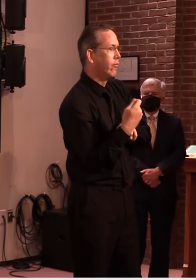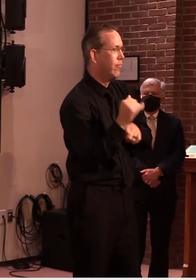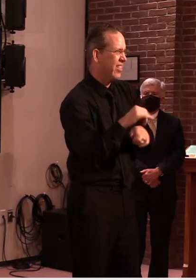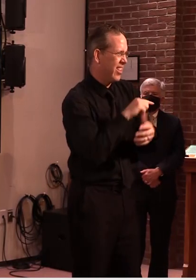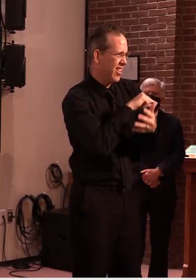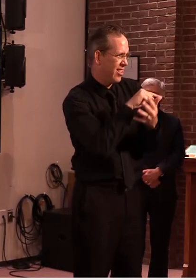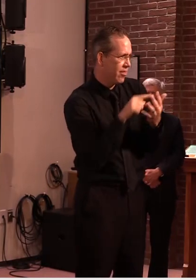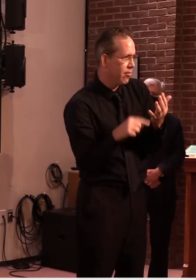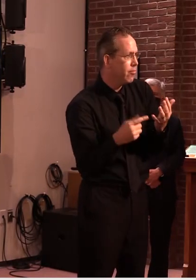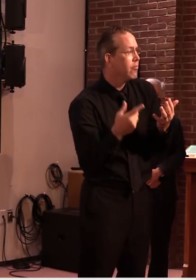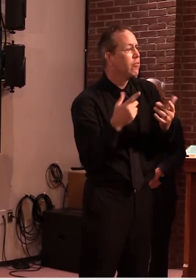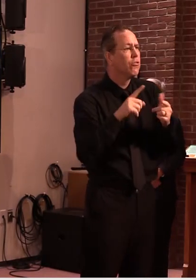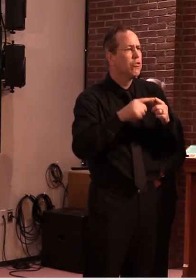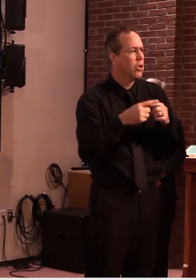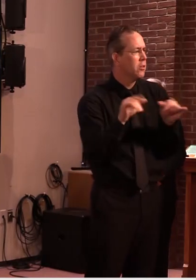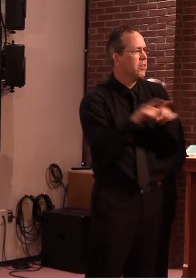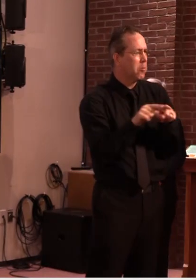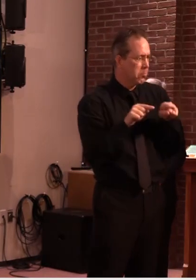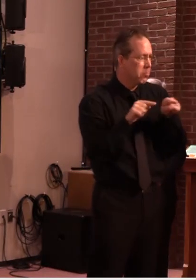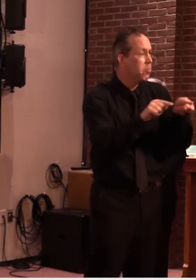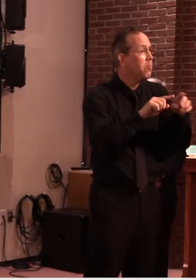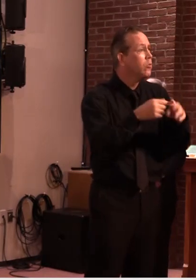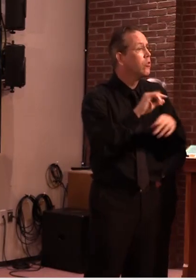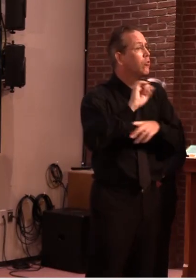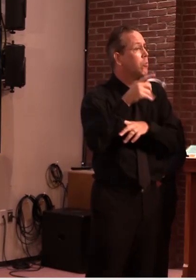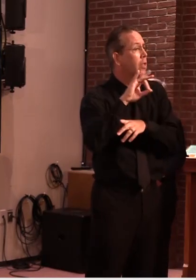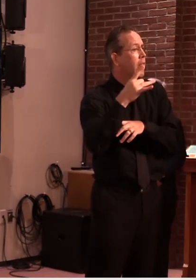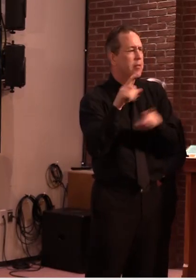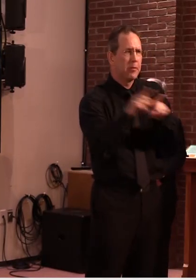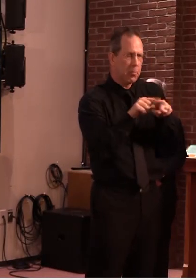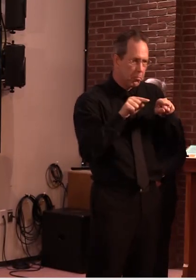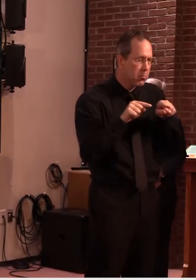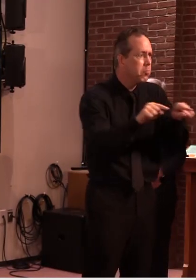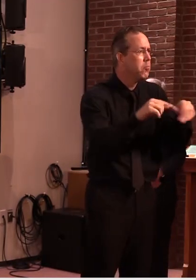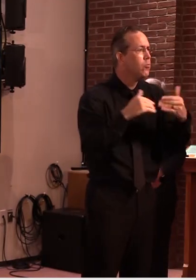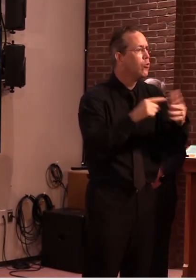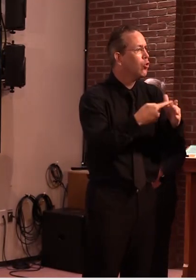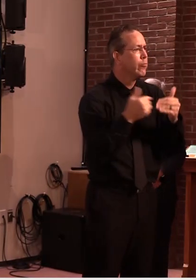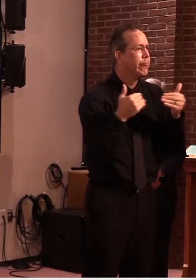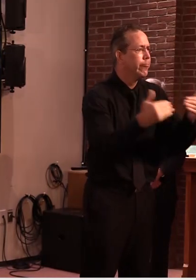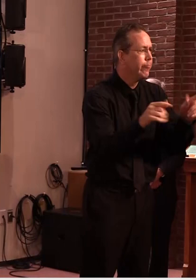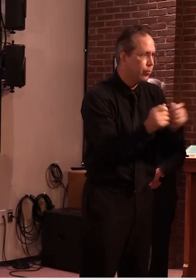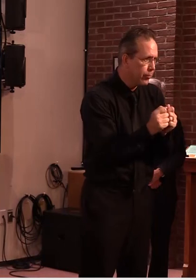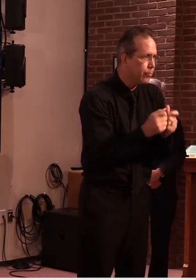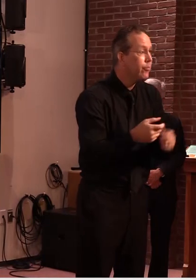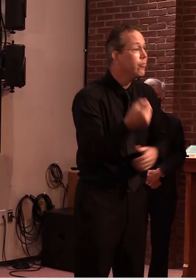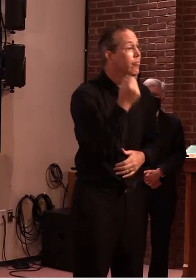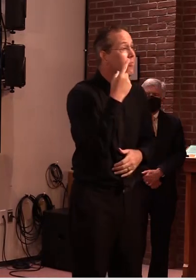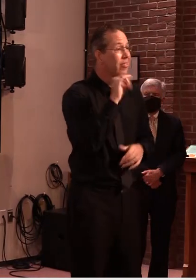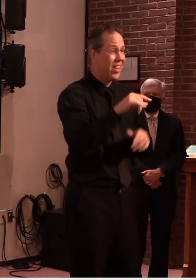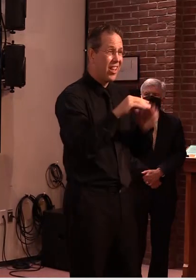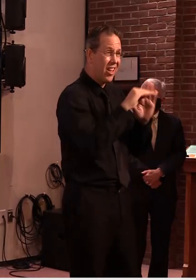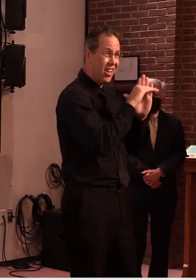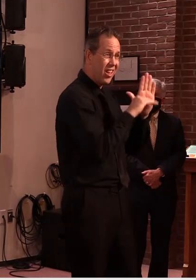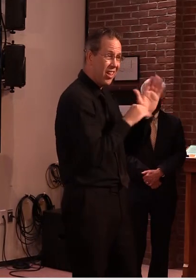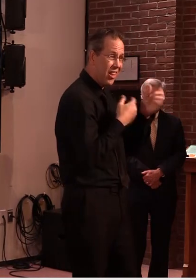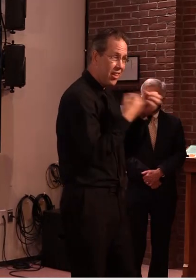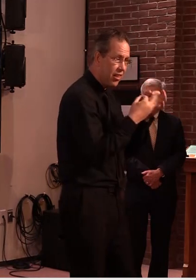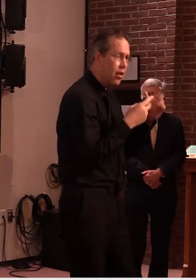September 8th this guidance will also cover Vermont's recreational sports leagues as well